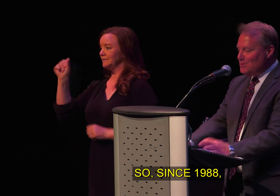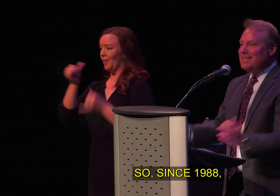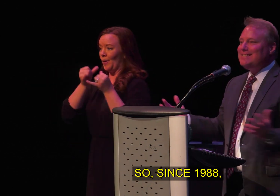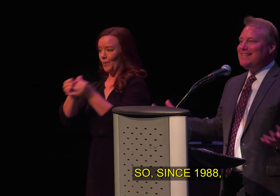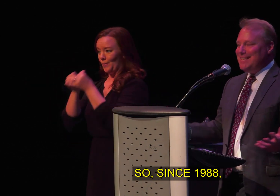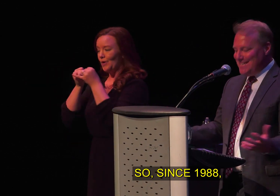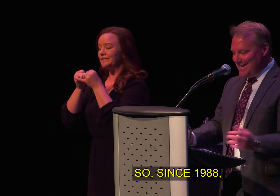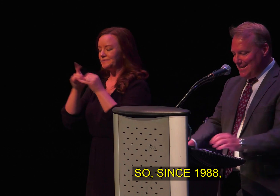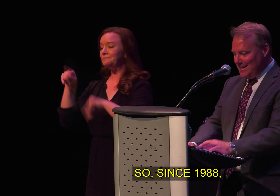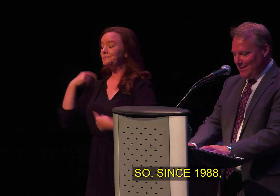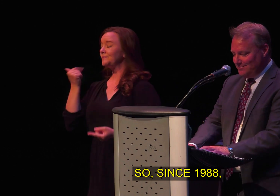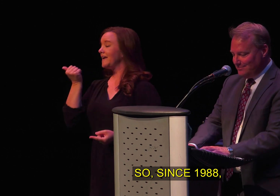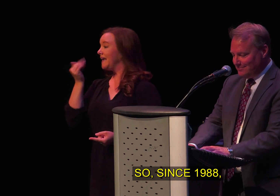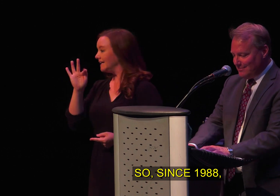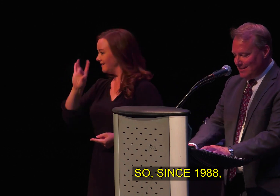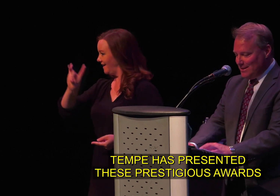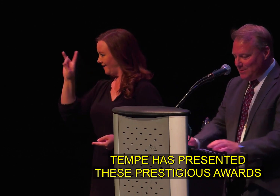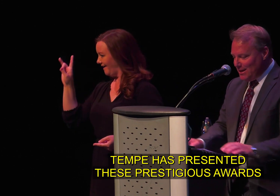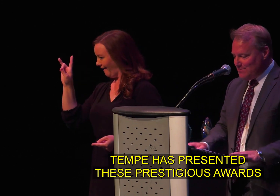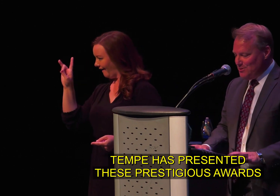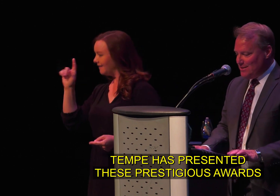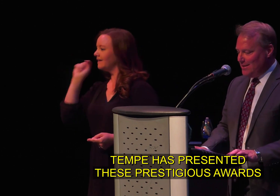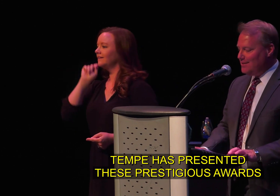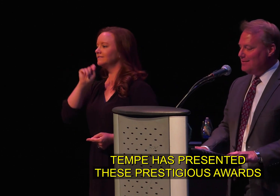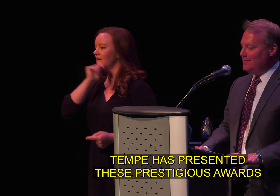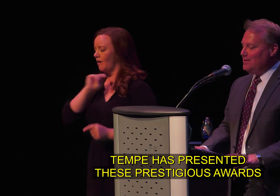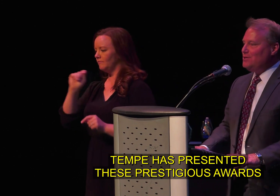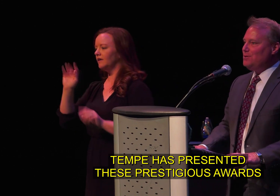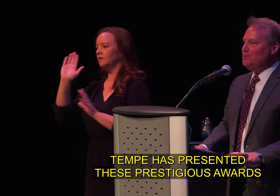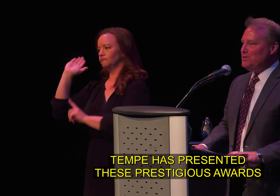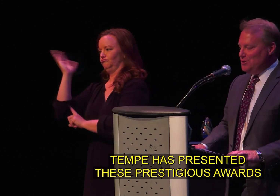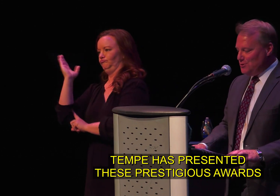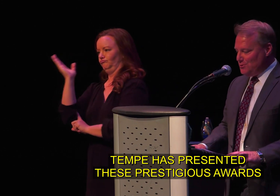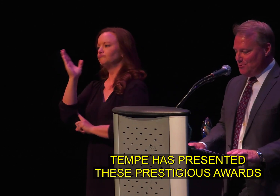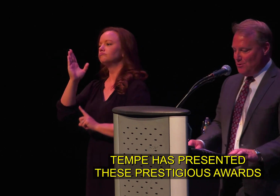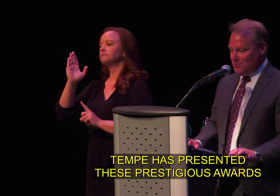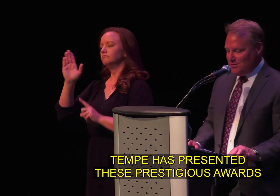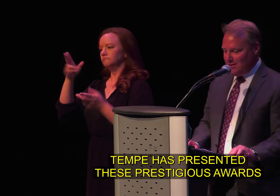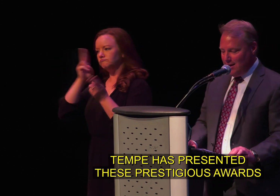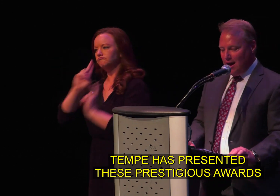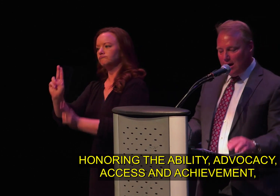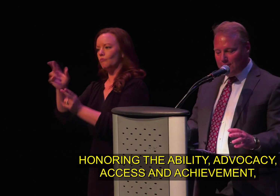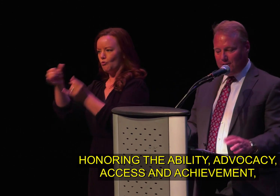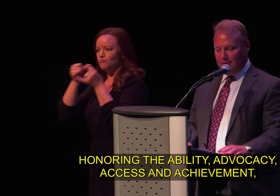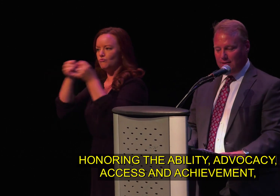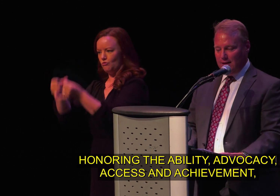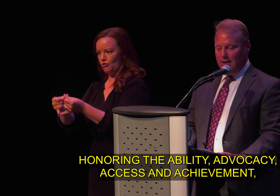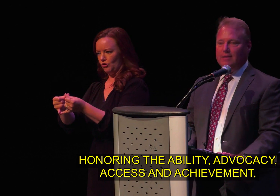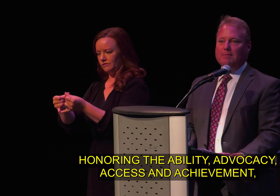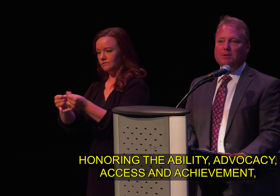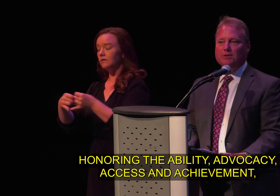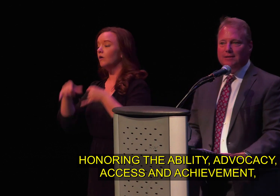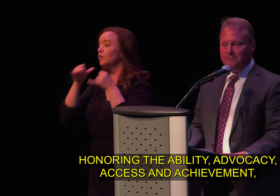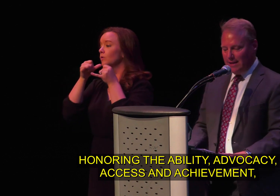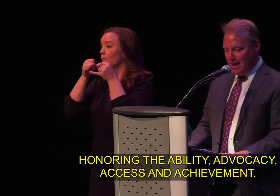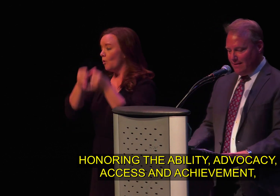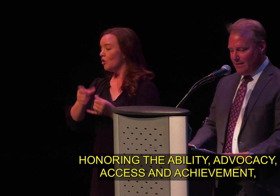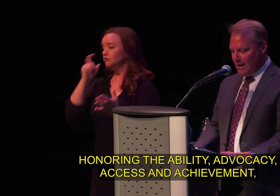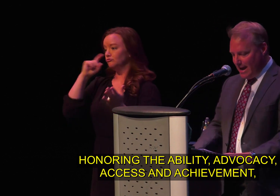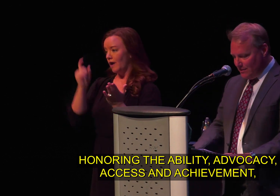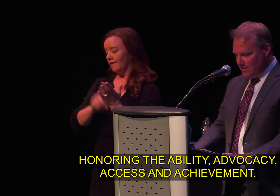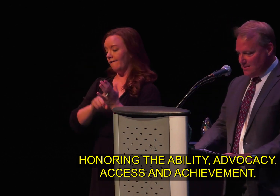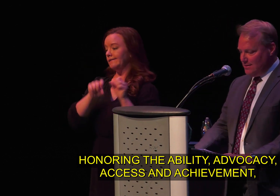So since 1988, Tempe has presented these prestigious awards honoring the ability,